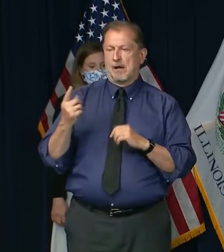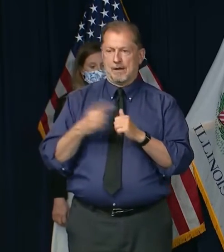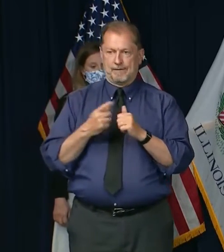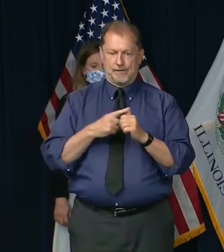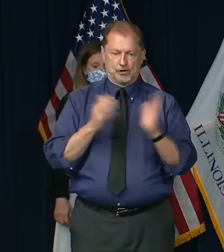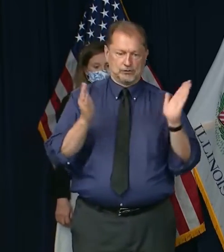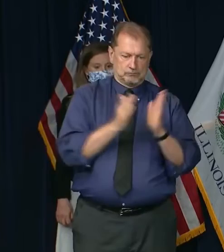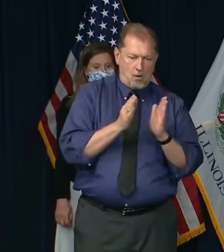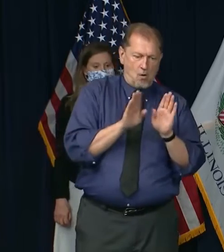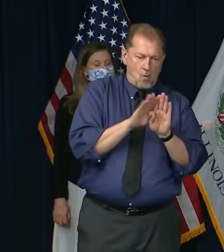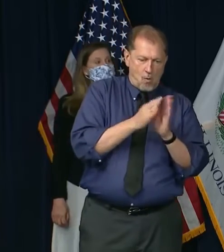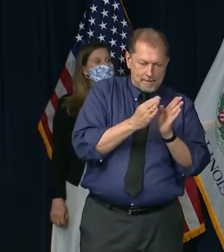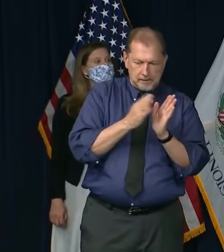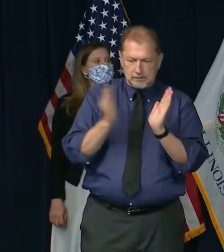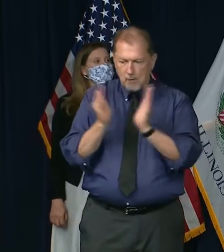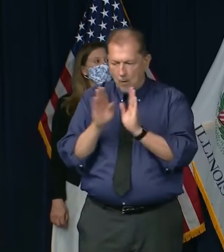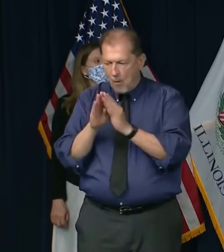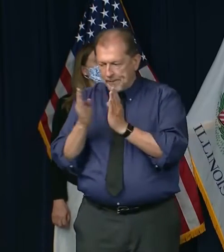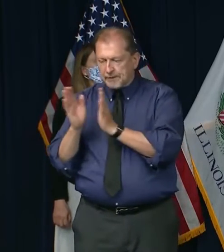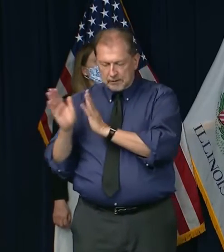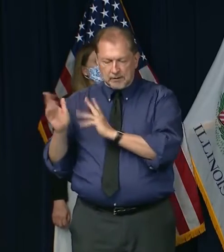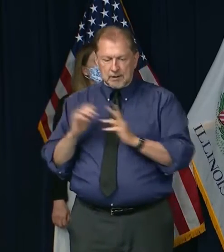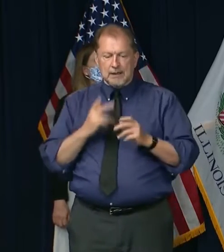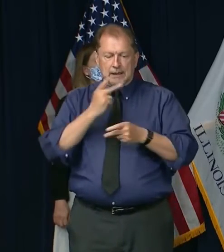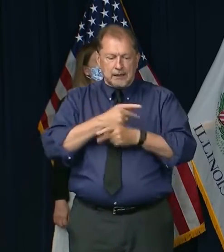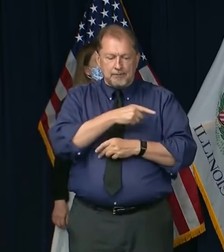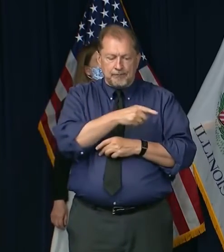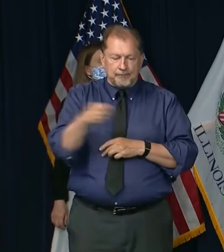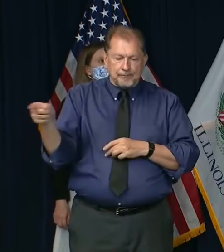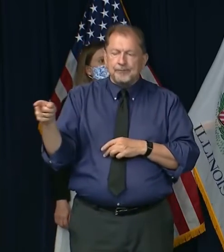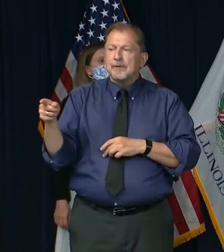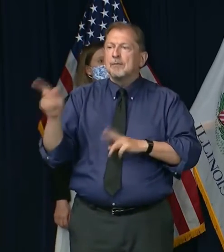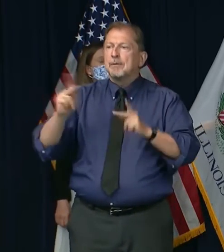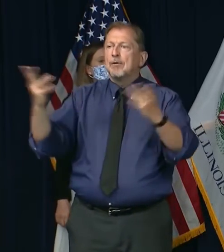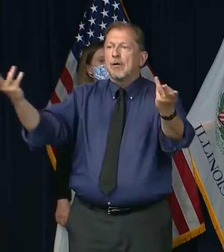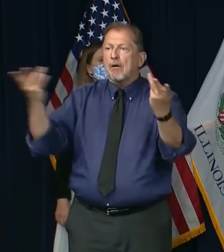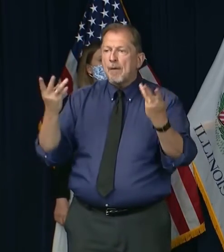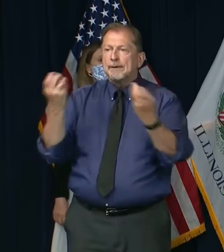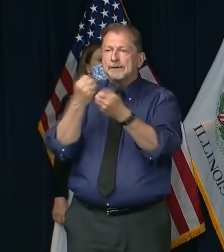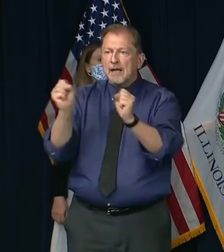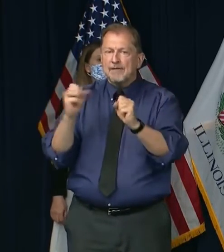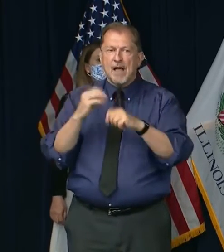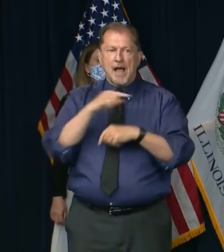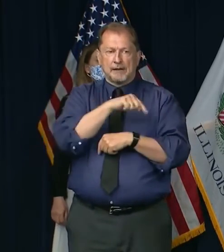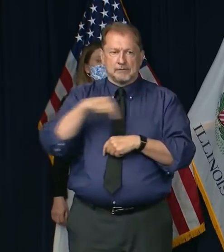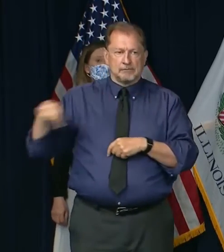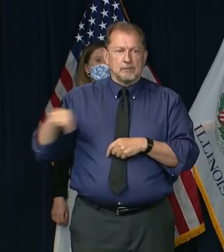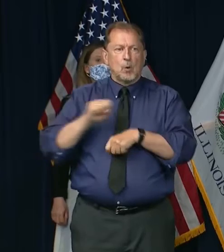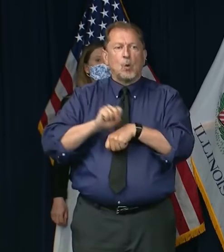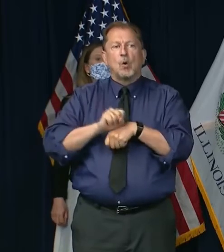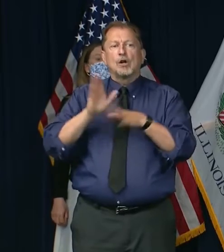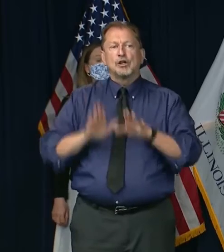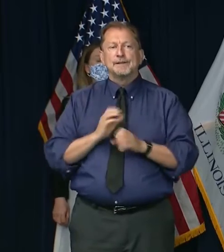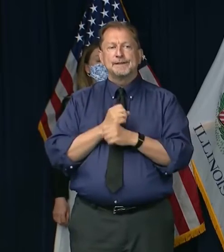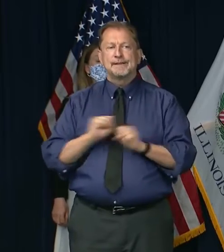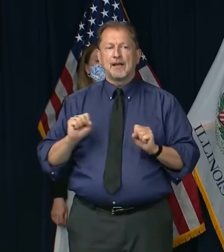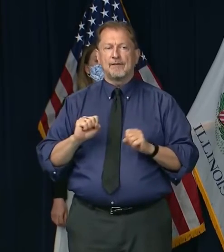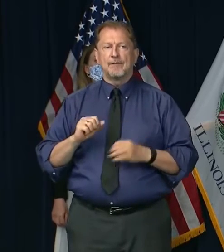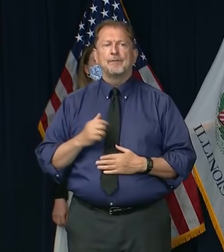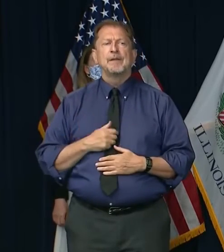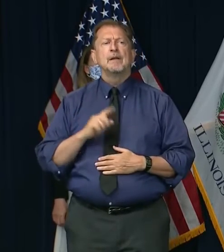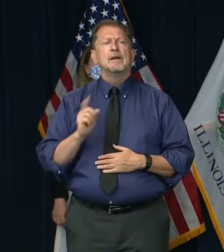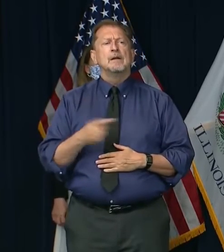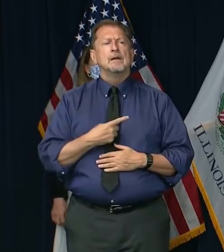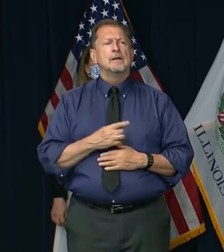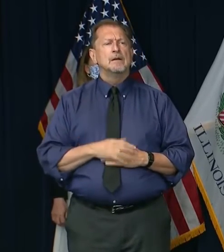of Illinois, safe, and second, of course, the people who work in those agencies safe. Okay. My last question comes from Chuck Gowdy with WLS. Today, the Government